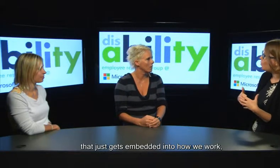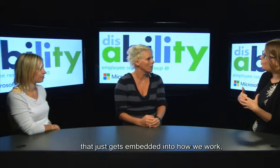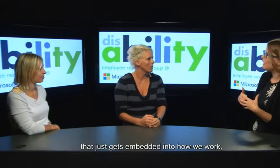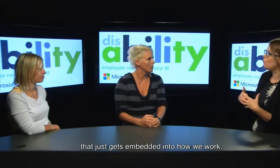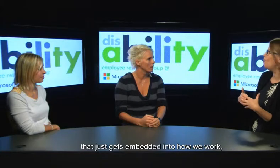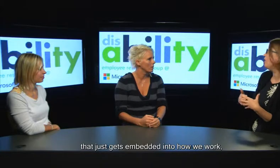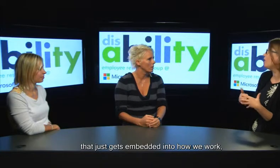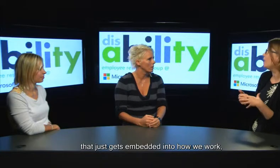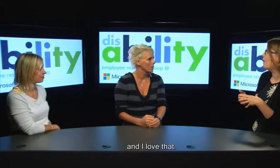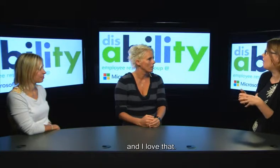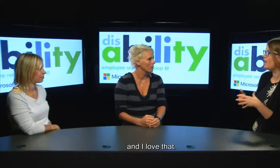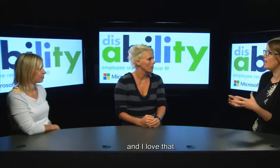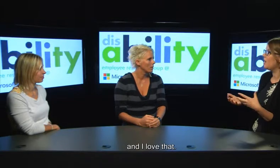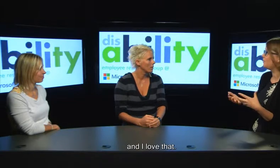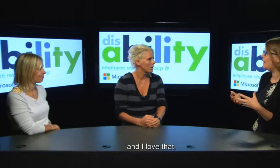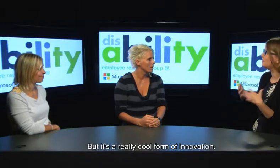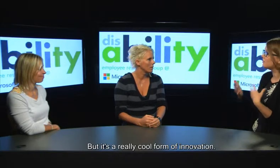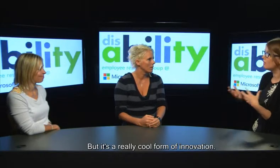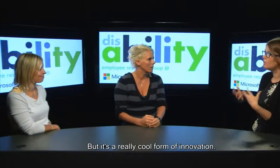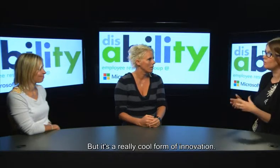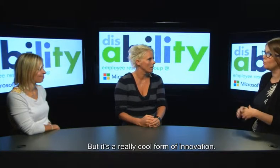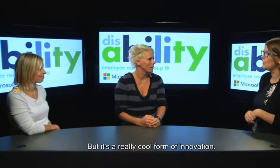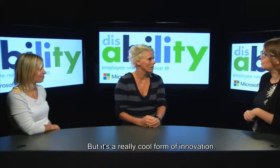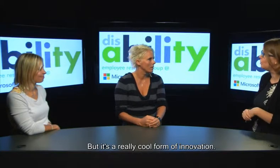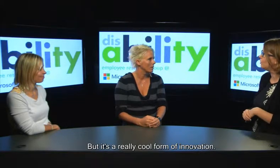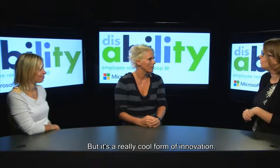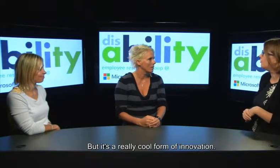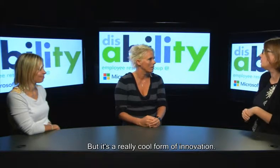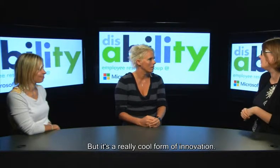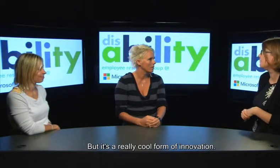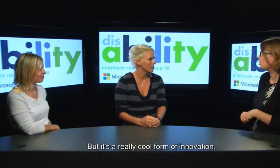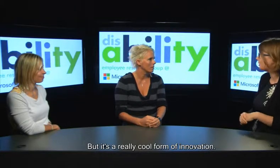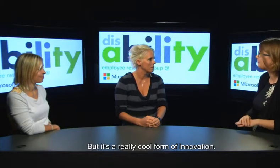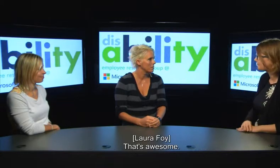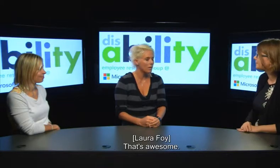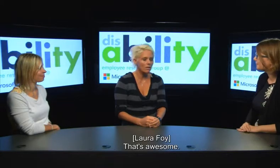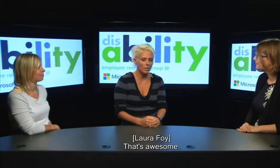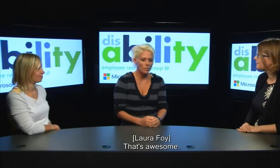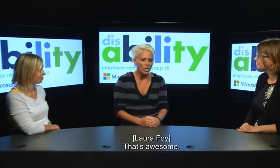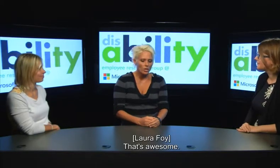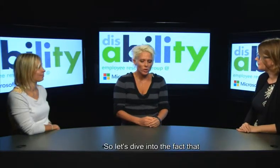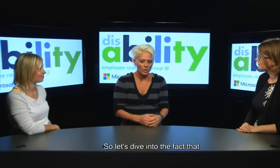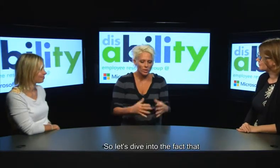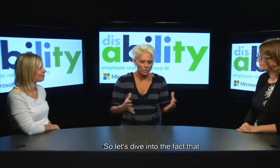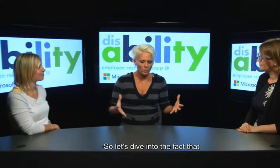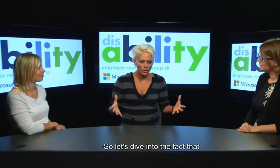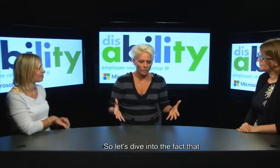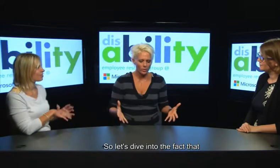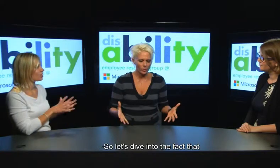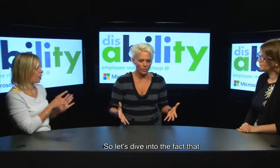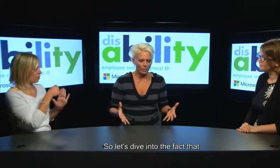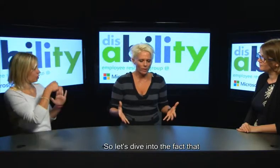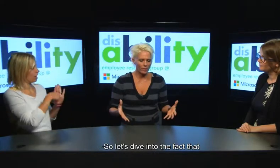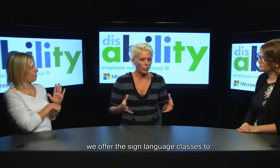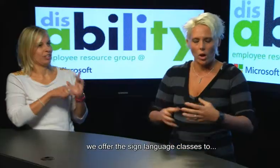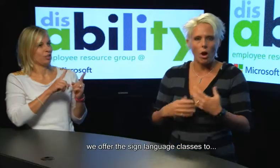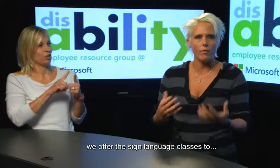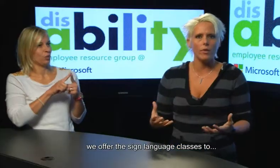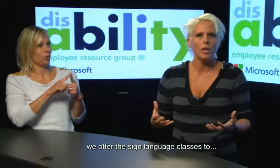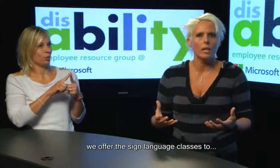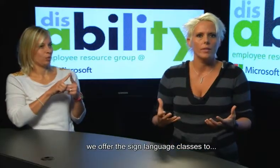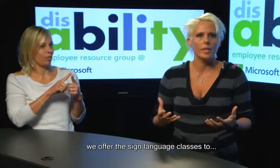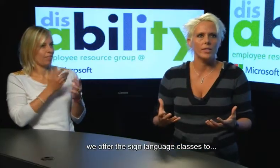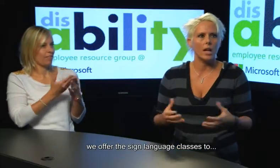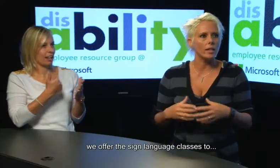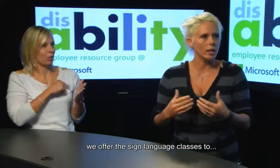so how we work and I love that but it's a it's a really cool form of innovation that's awesome so let's let's dive into the the fact that we